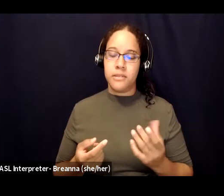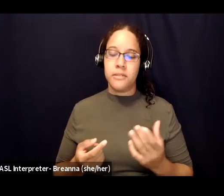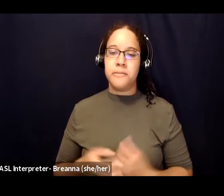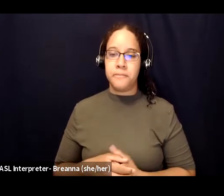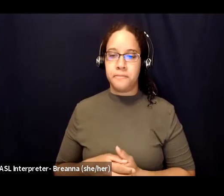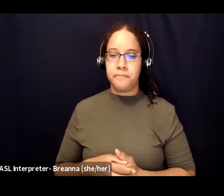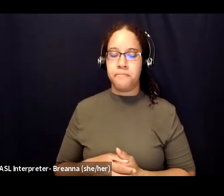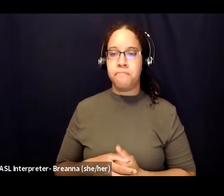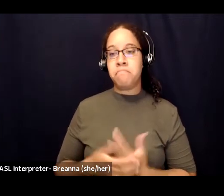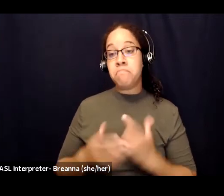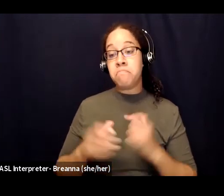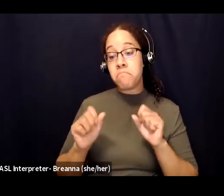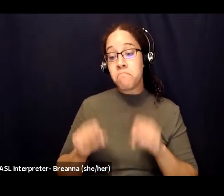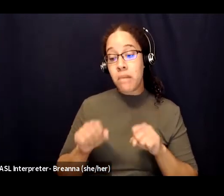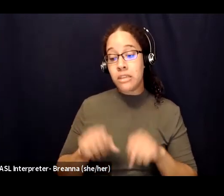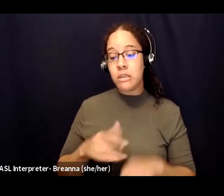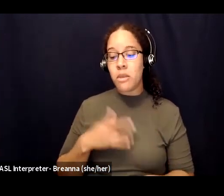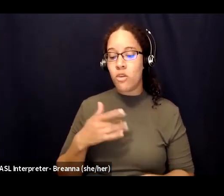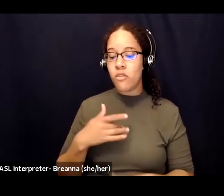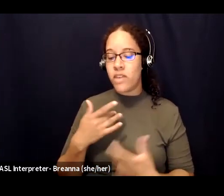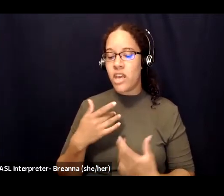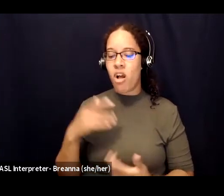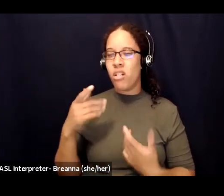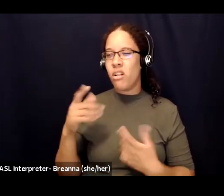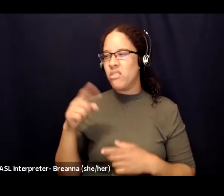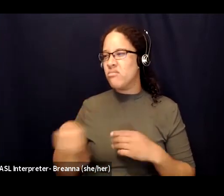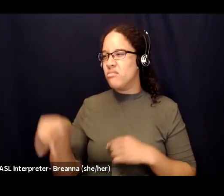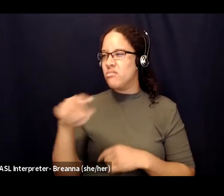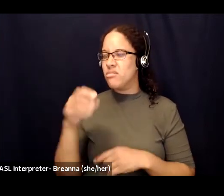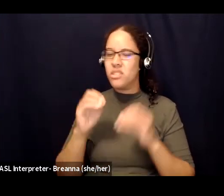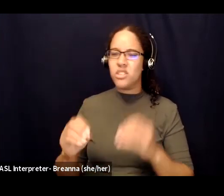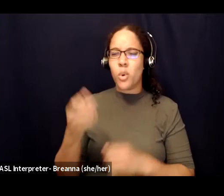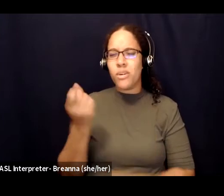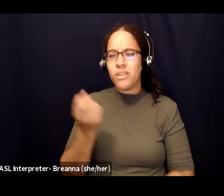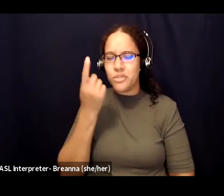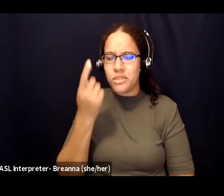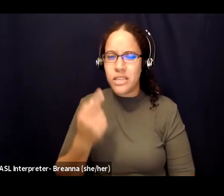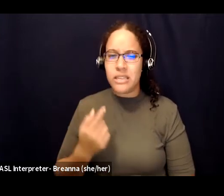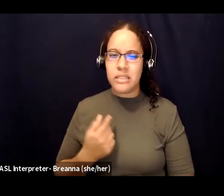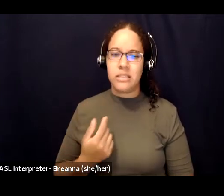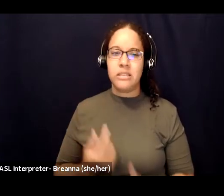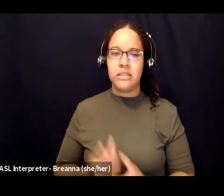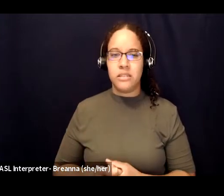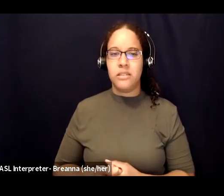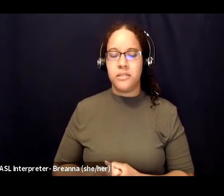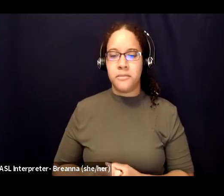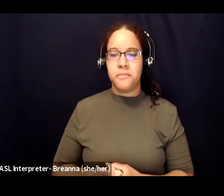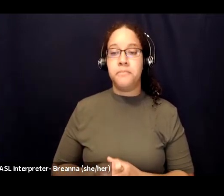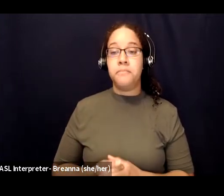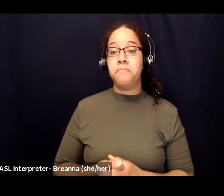that you're misunderstood or you know there's a lot of different things that could be related to that um but maybe your emotional needs are being met